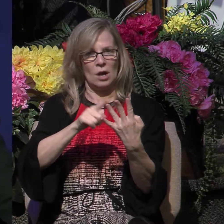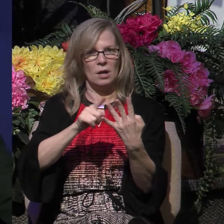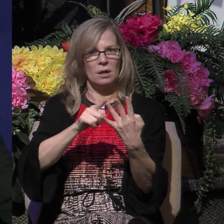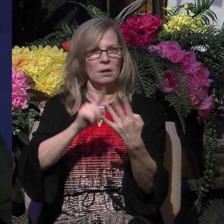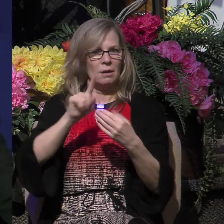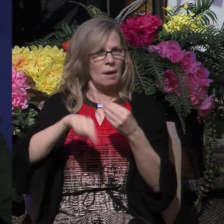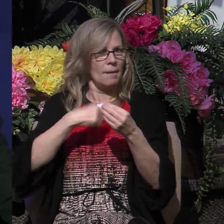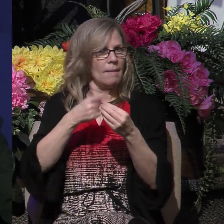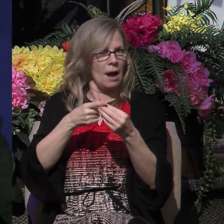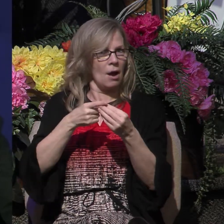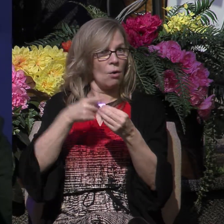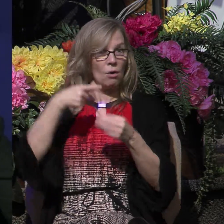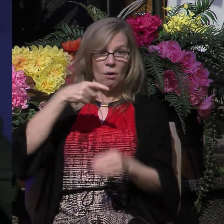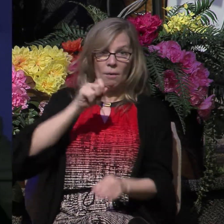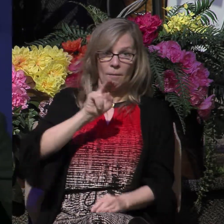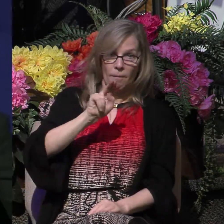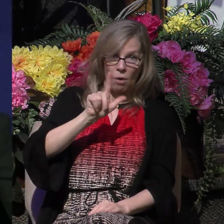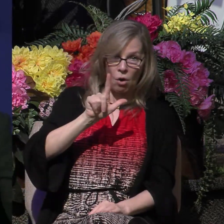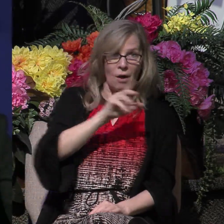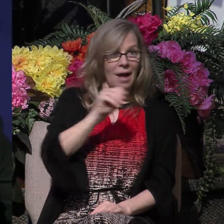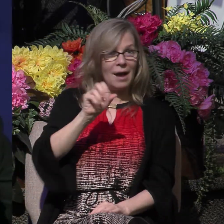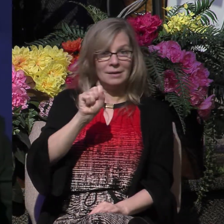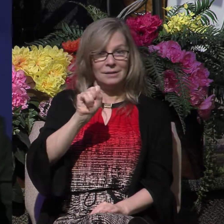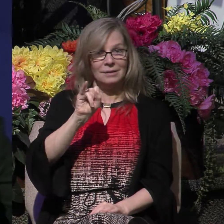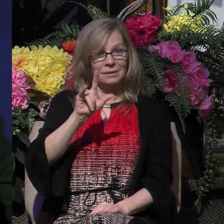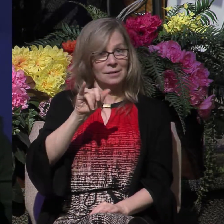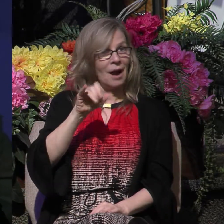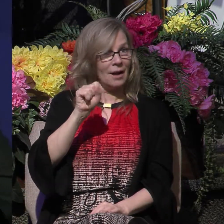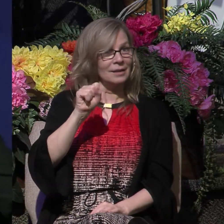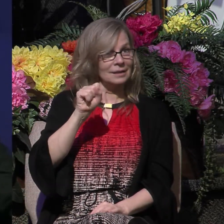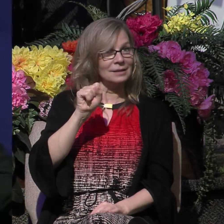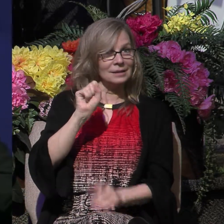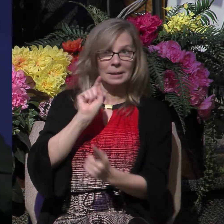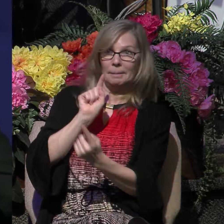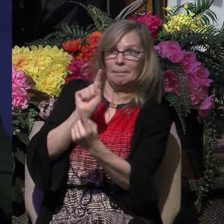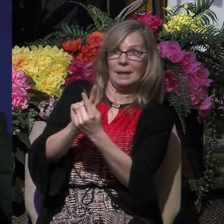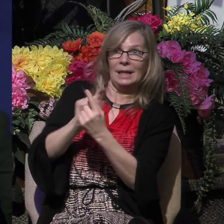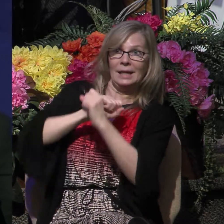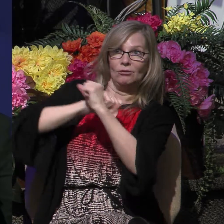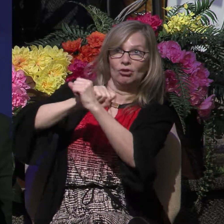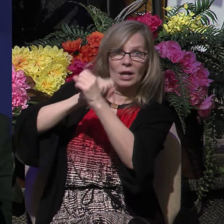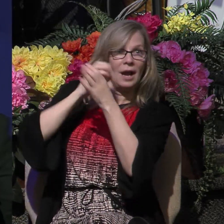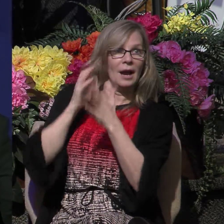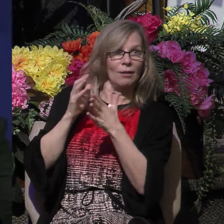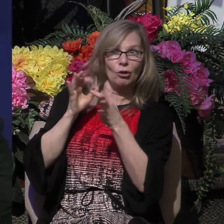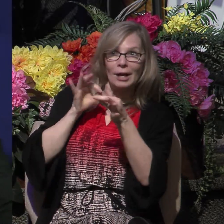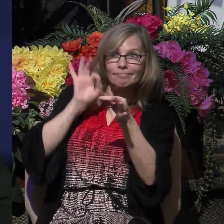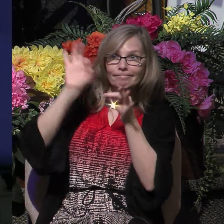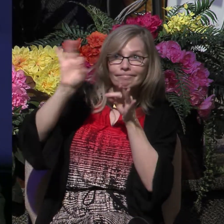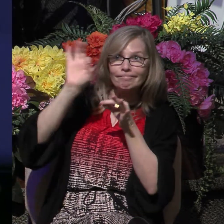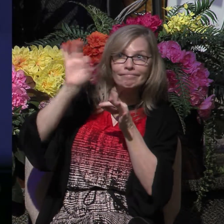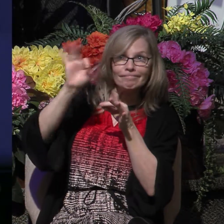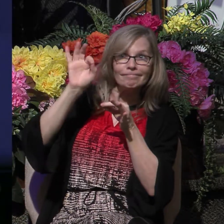is about Paul and Silas leading the jailer and his household to faith in Christ. Verse 30,